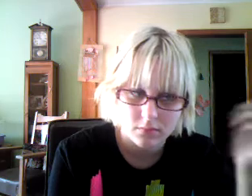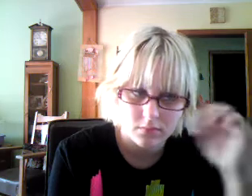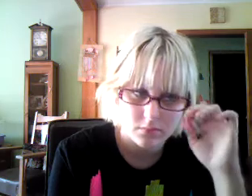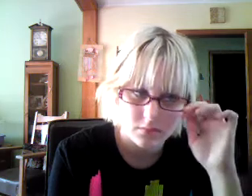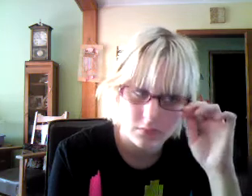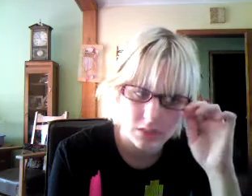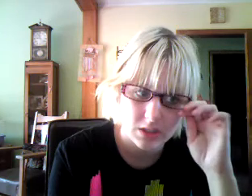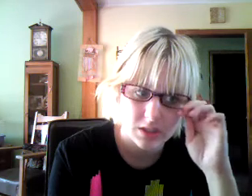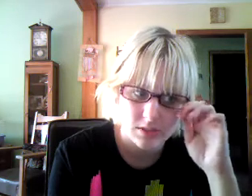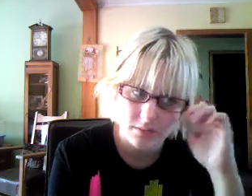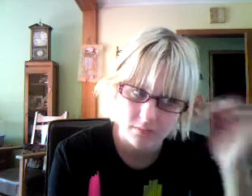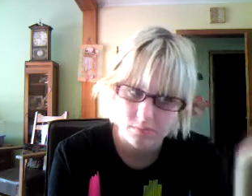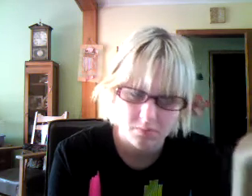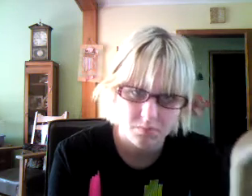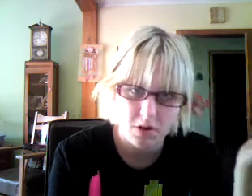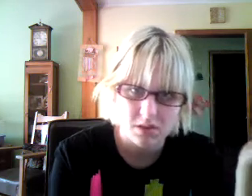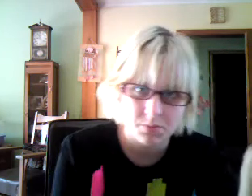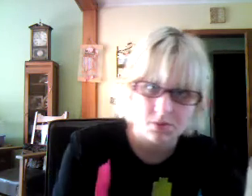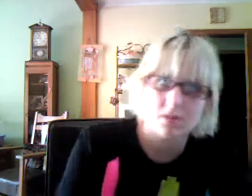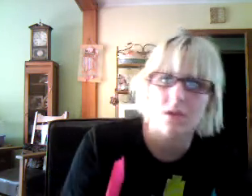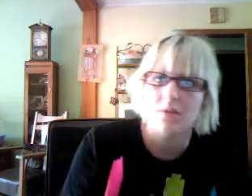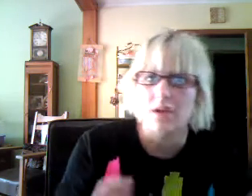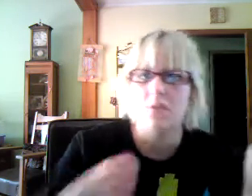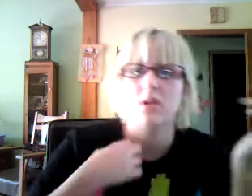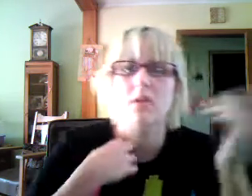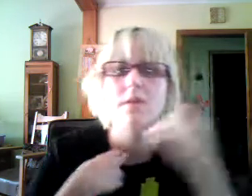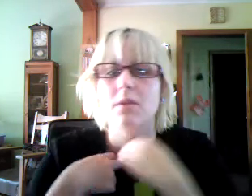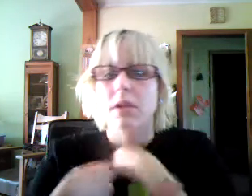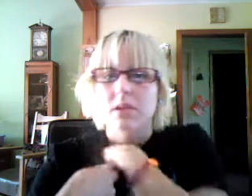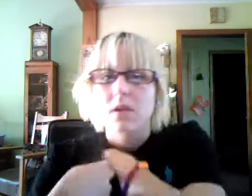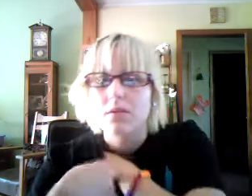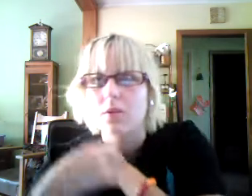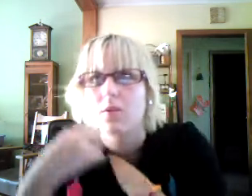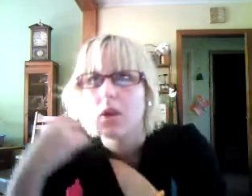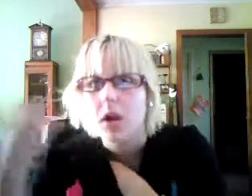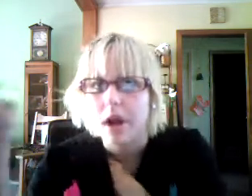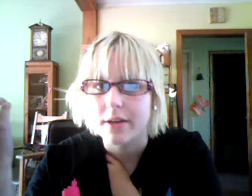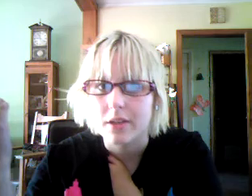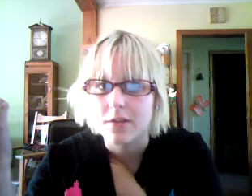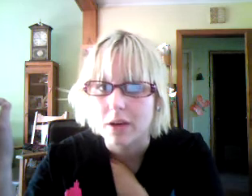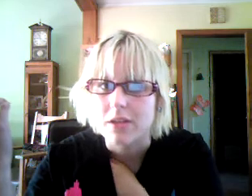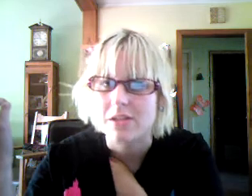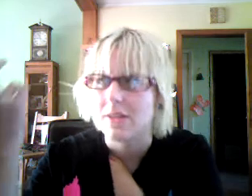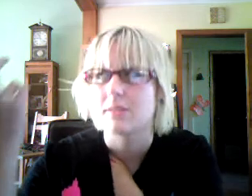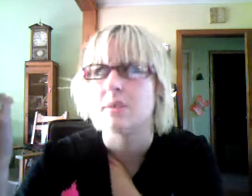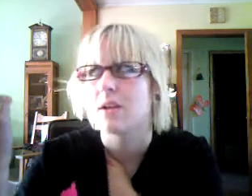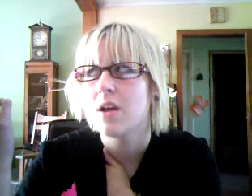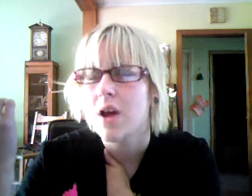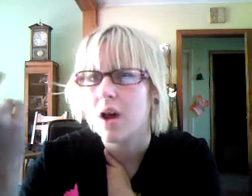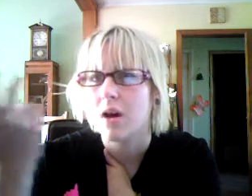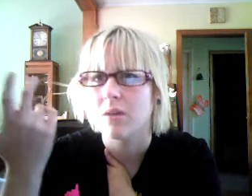Um, it's possible to love anyone, even myself who identifies as lesbian. Um,